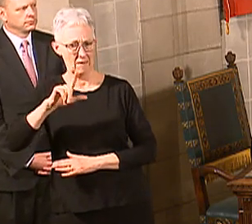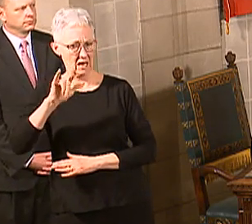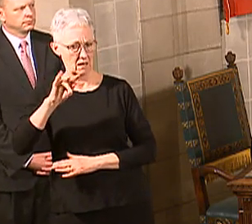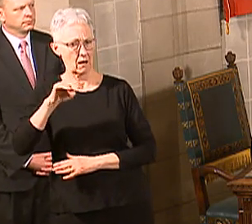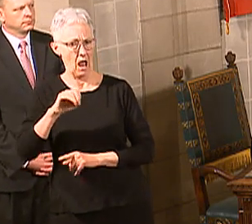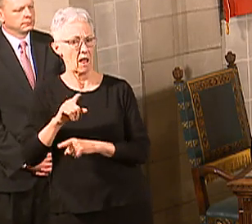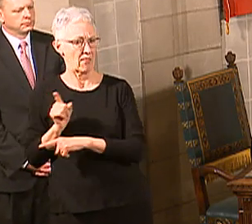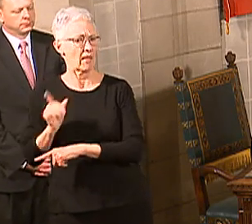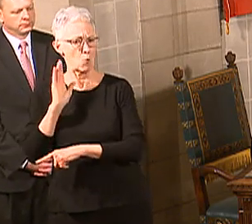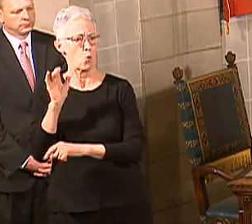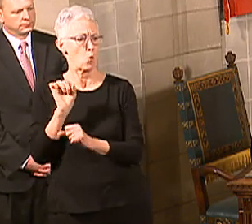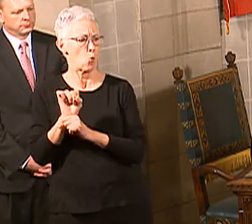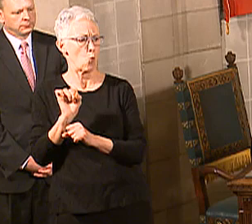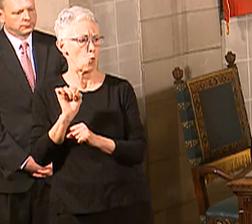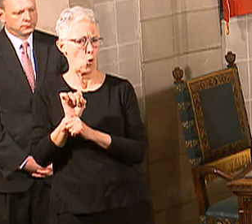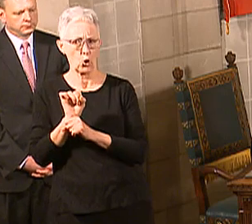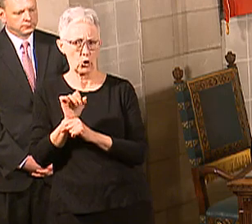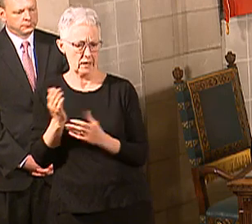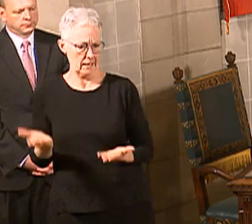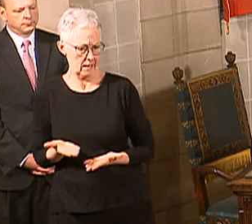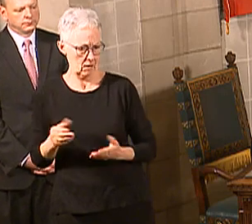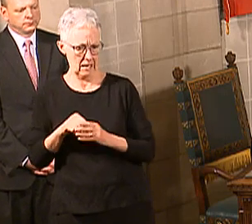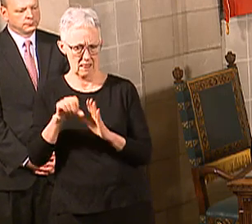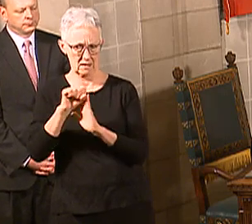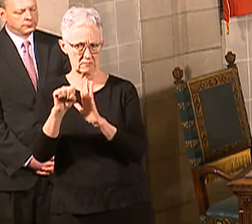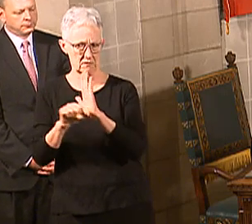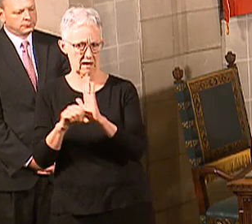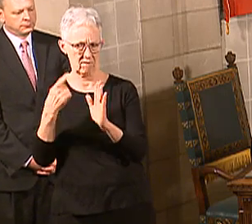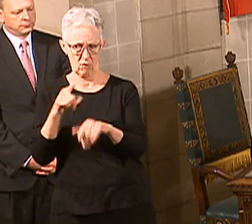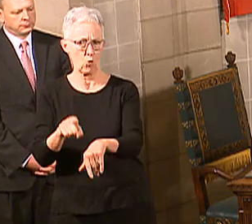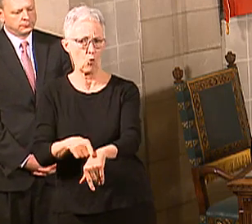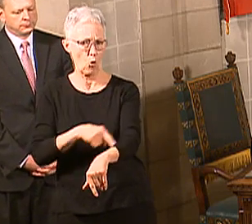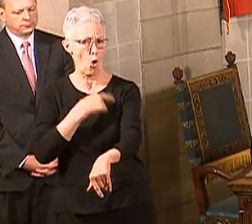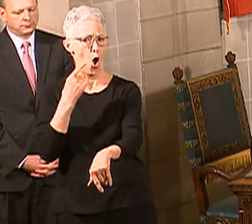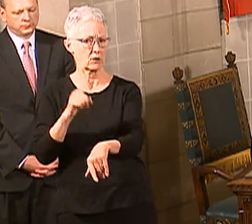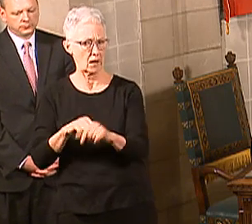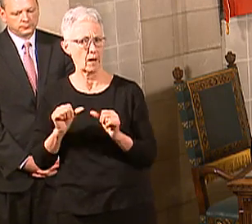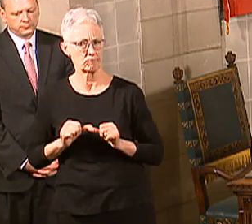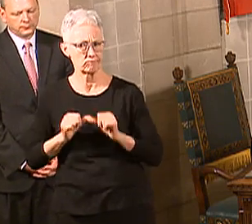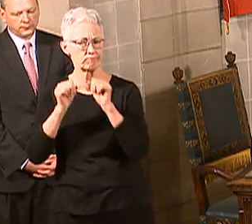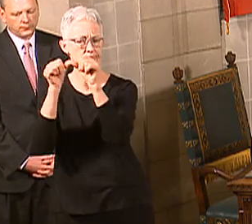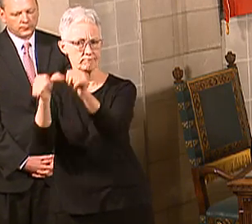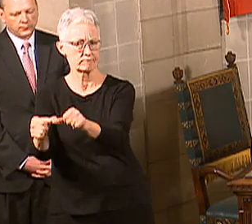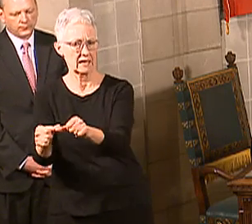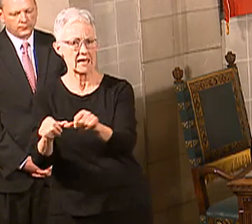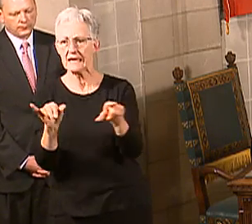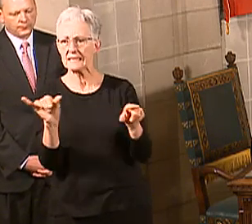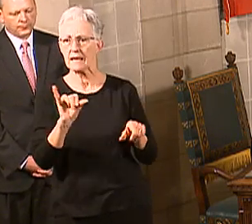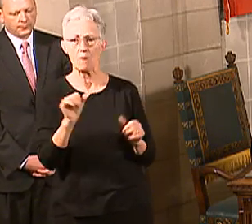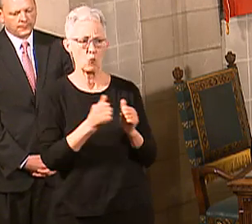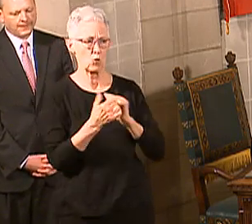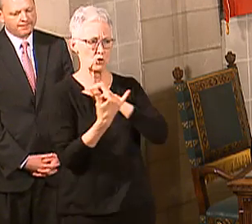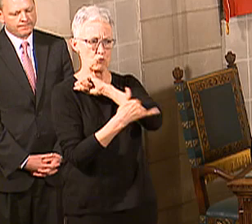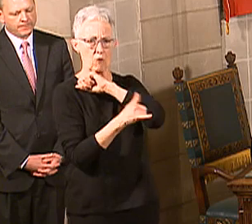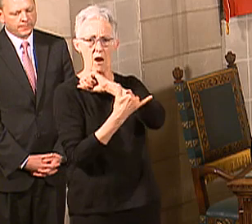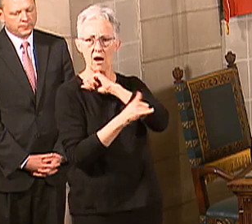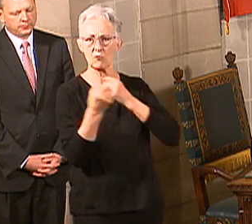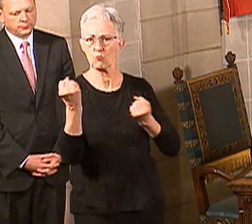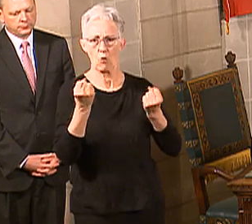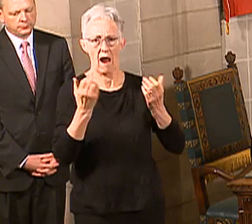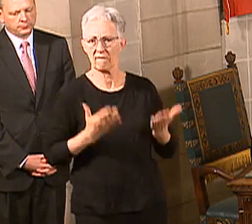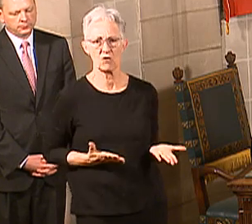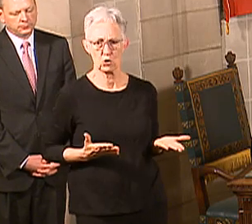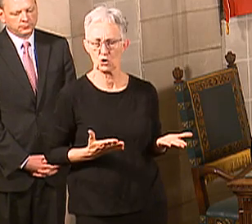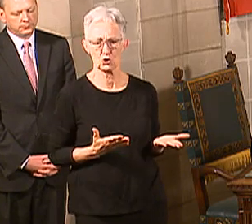workers like transportation workers, like a trucker or something like that who's coming to the state. That is not just, you know, coming here either because they're returning